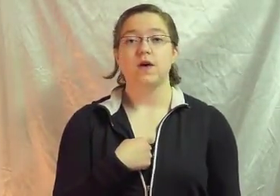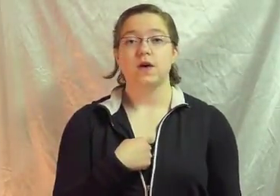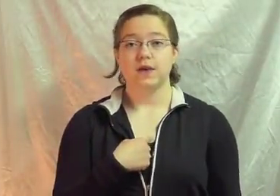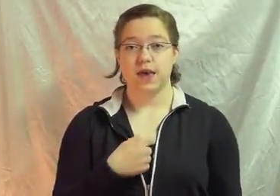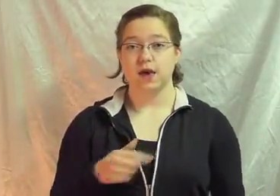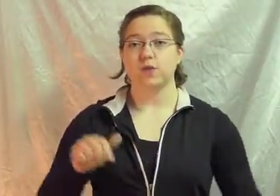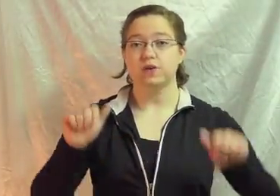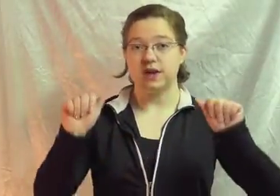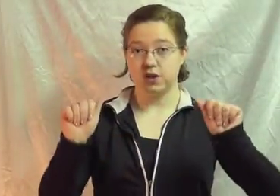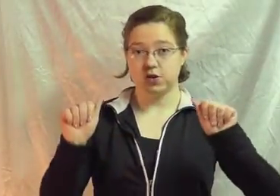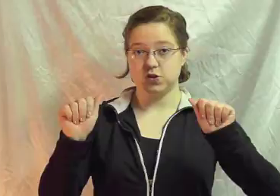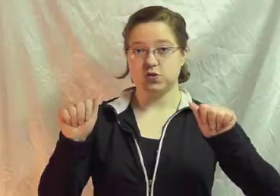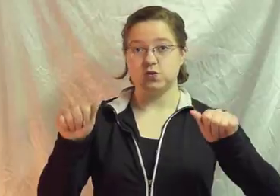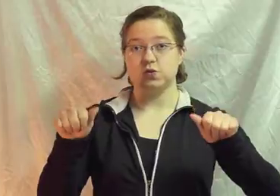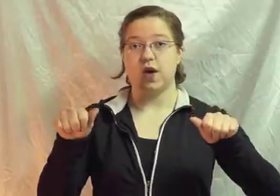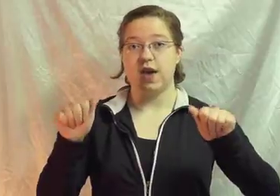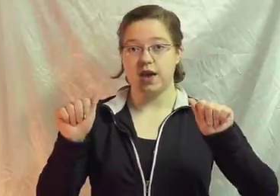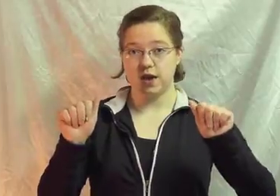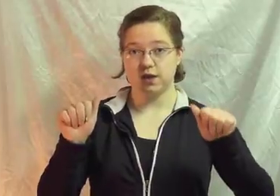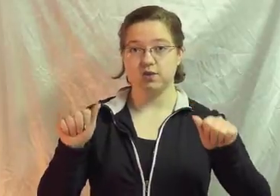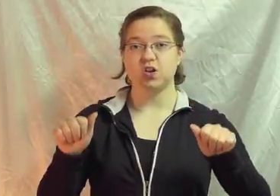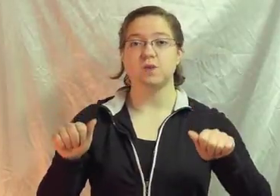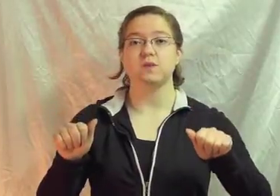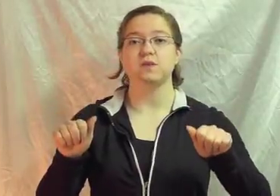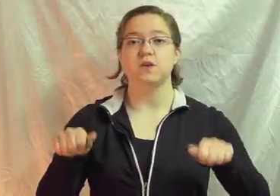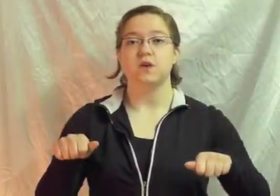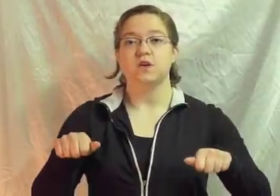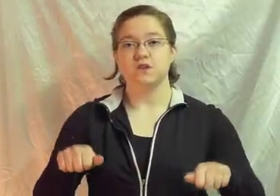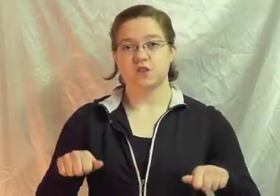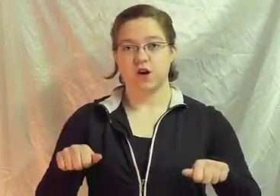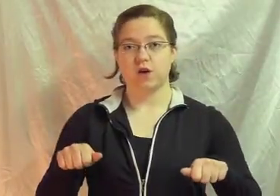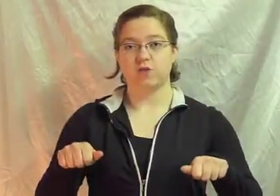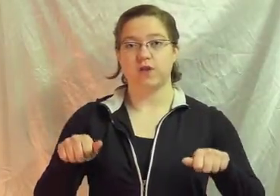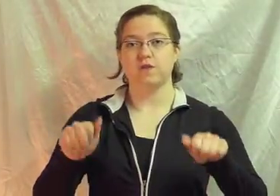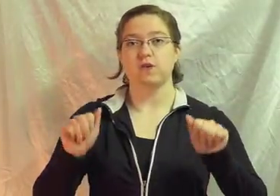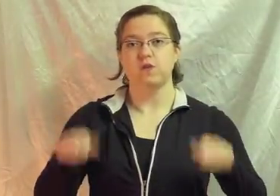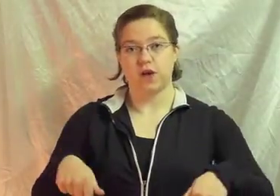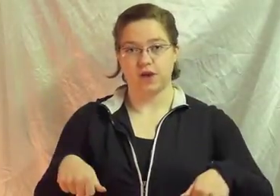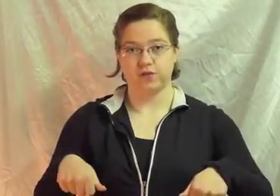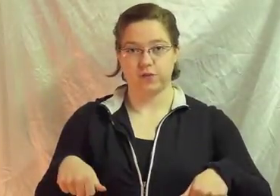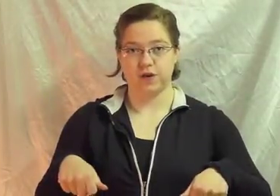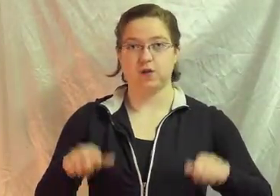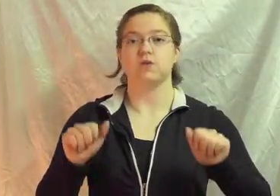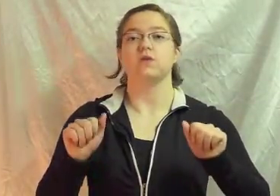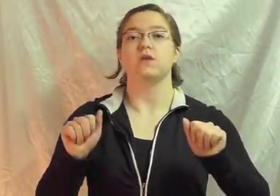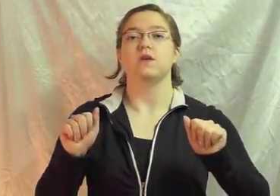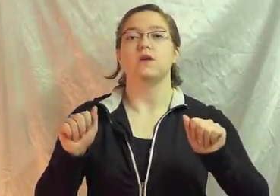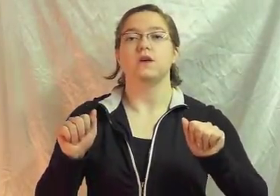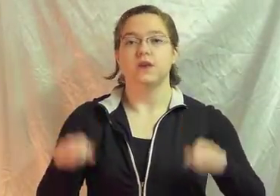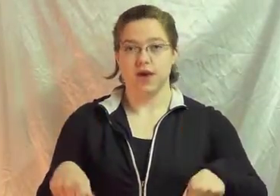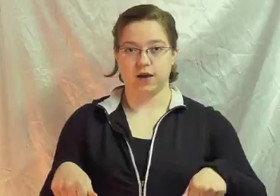Can Once again your two A hand shapes Start out in front of you And flip down Can